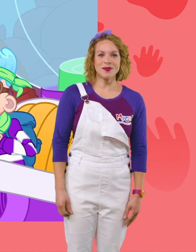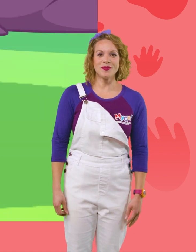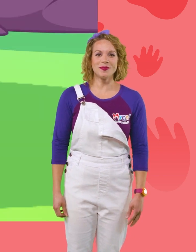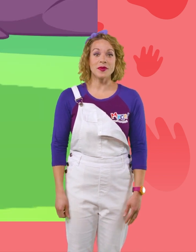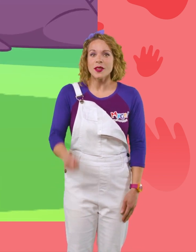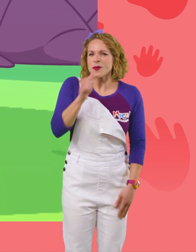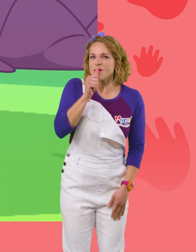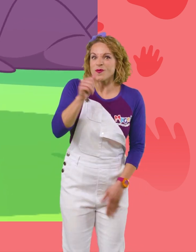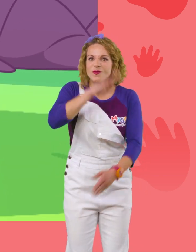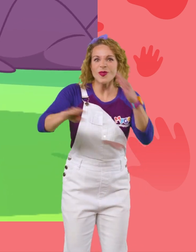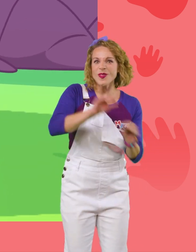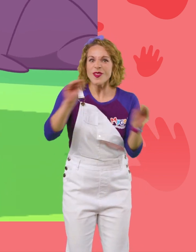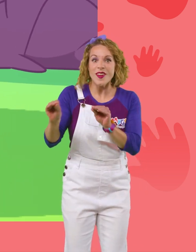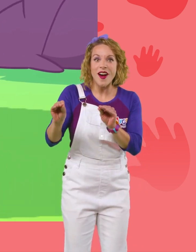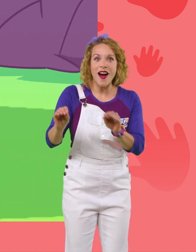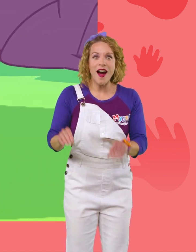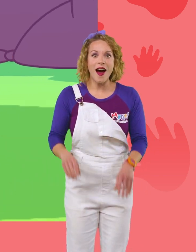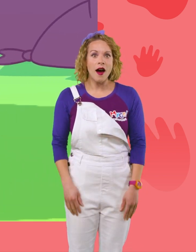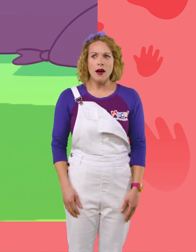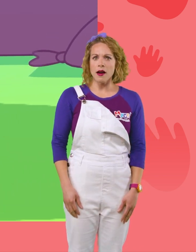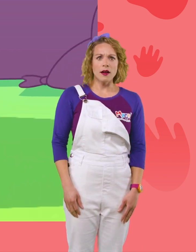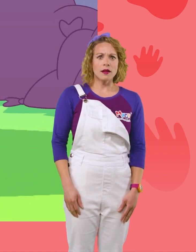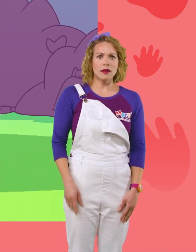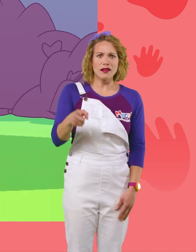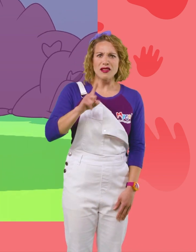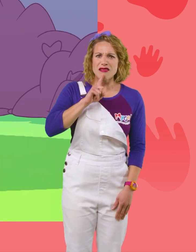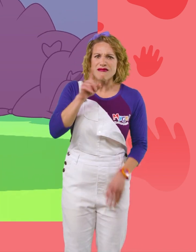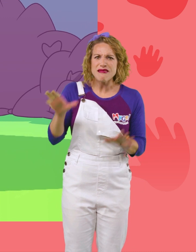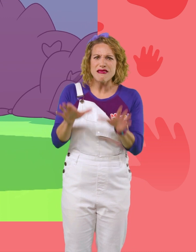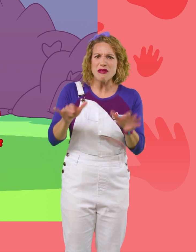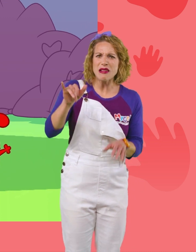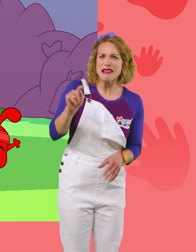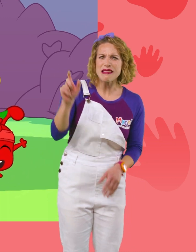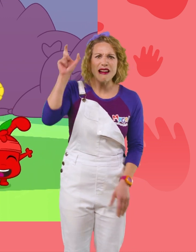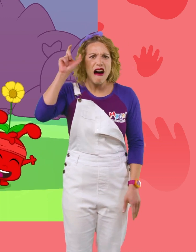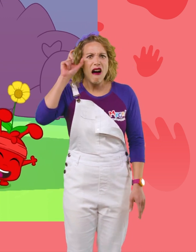Super secret ninja move! He's actually doing it, Stein!